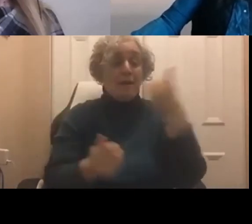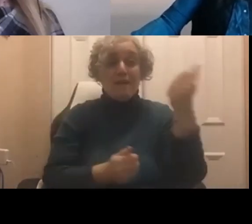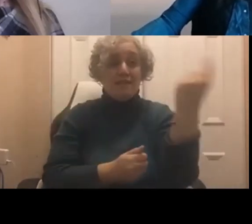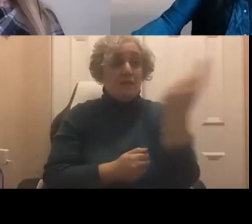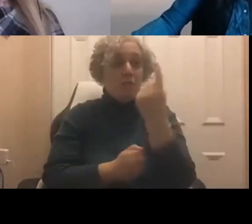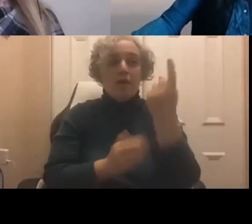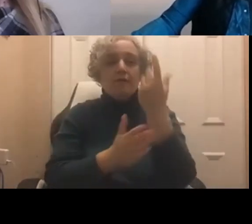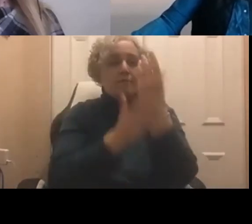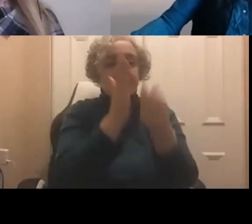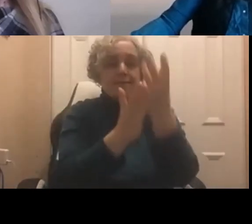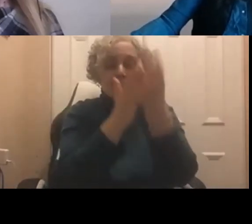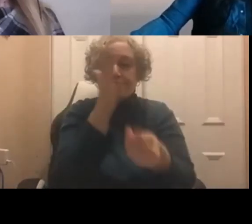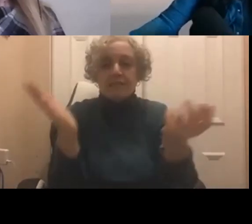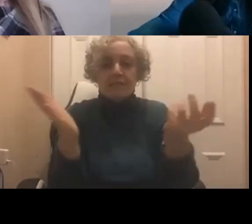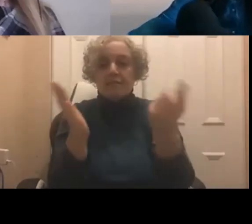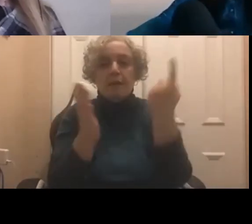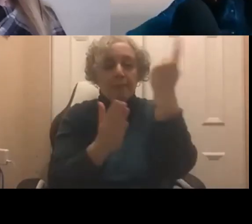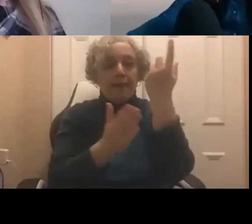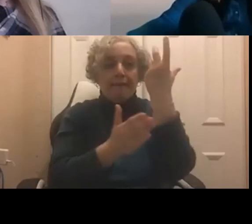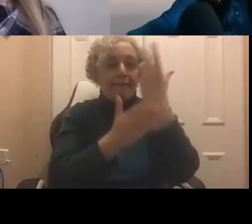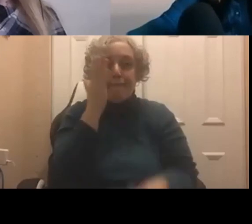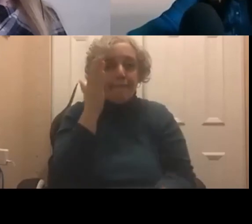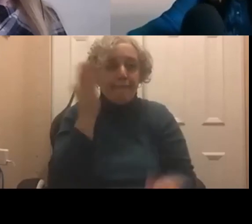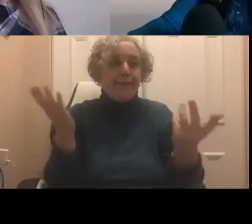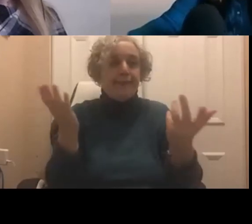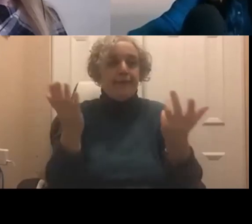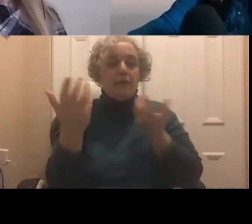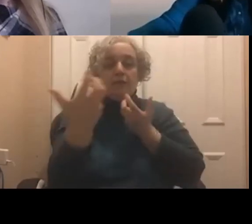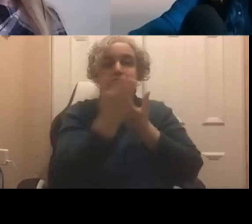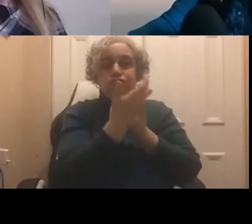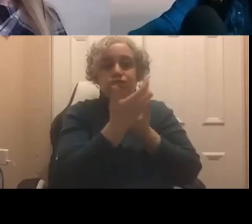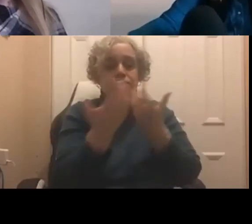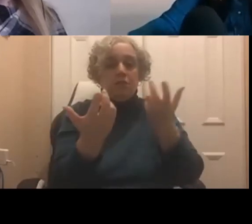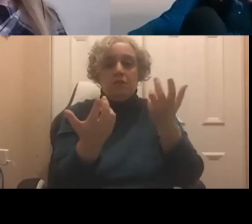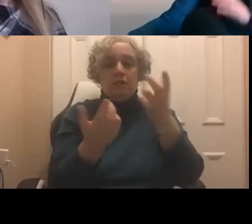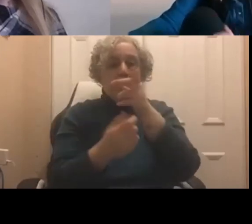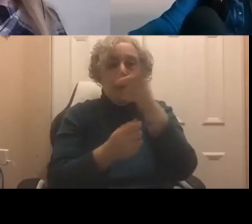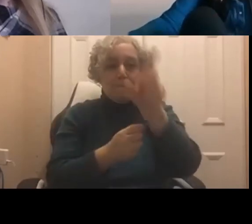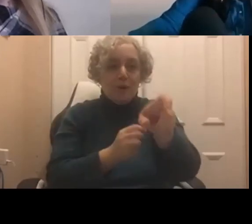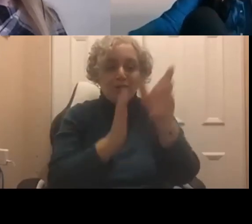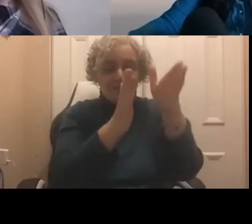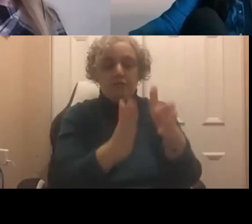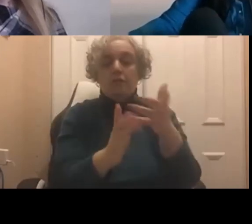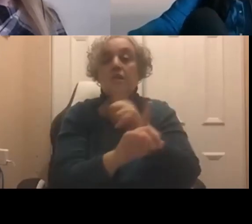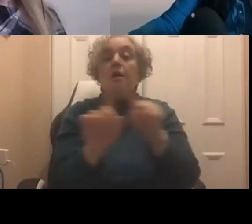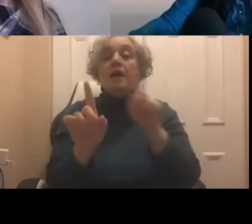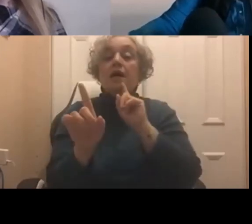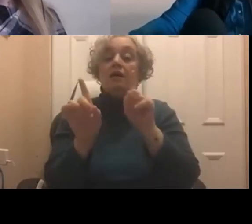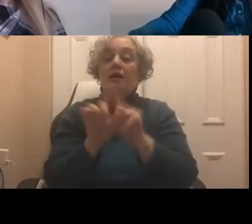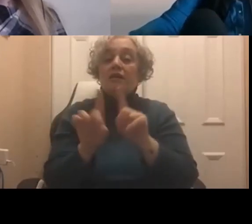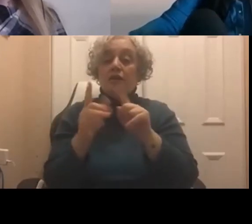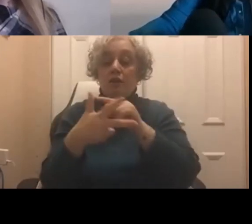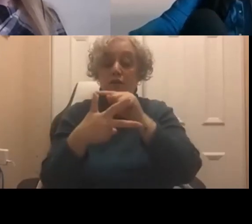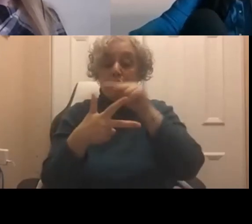something will be compromised, somebody will be compromised. So, I would say all three, we need to have